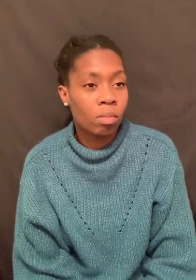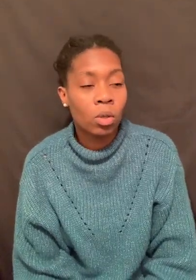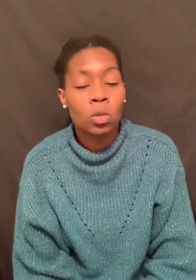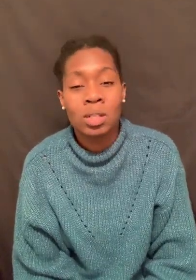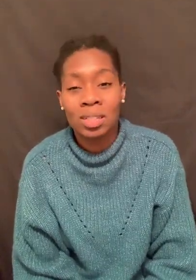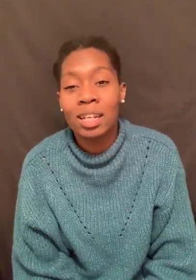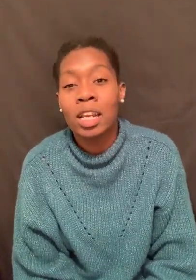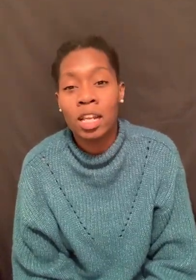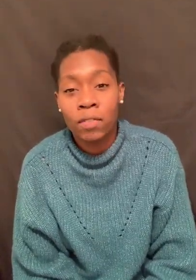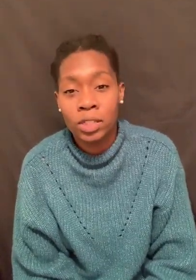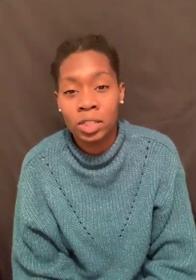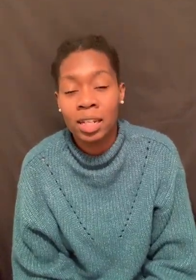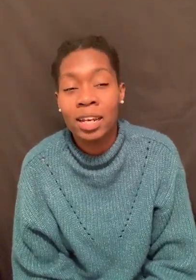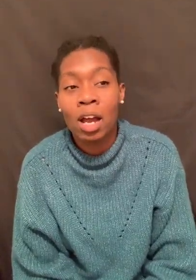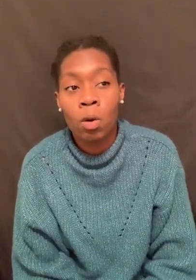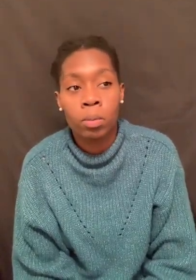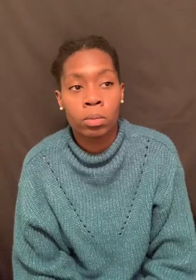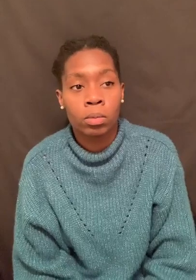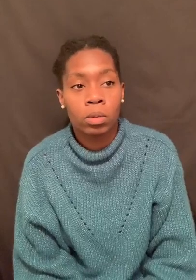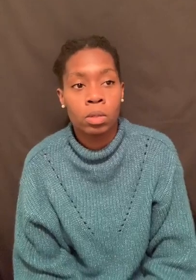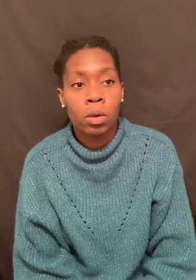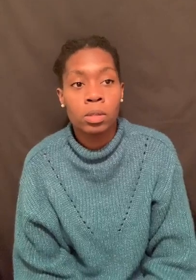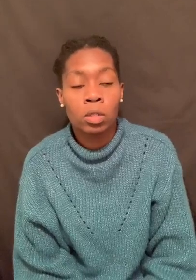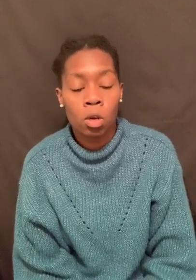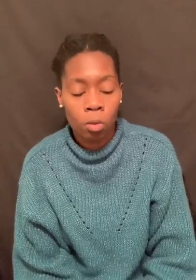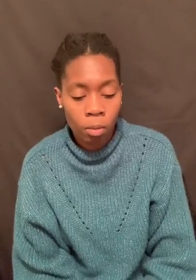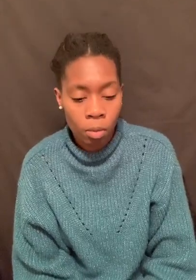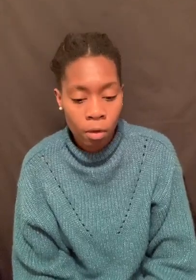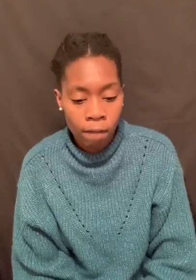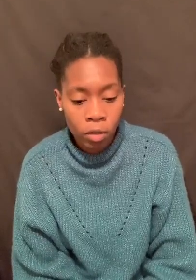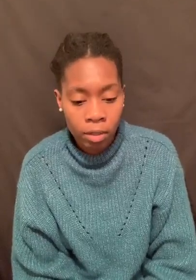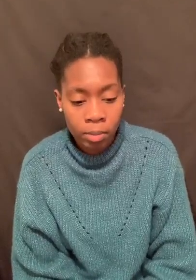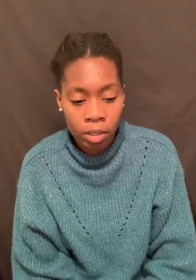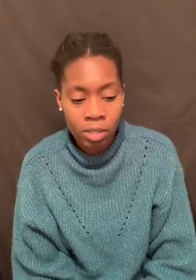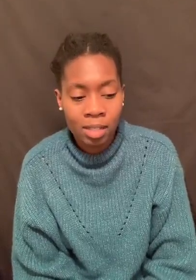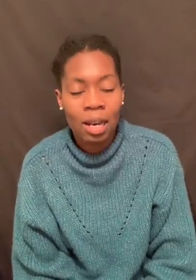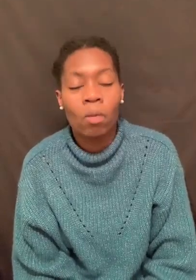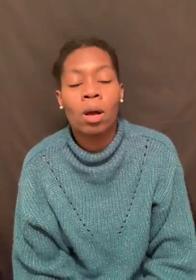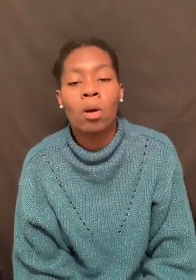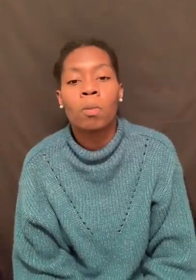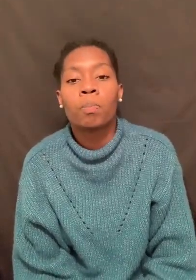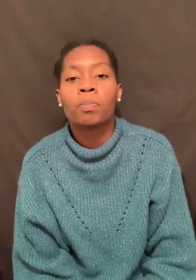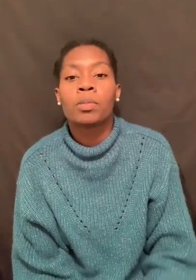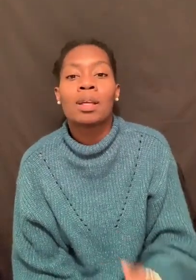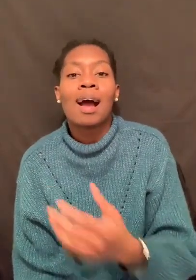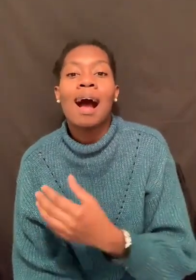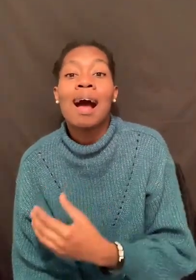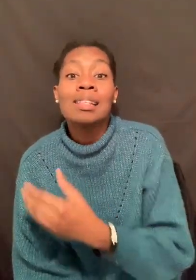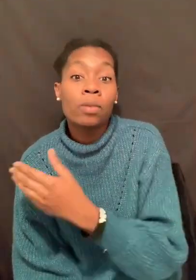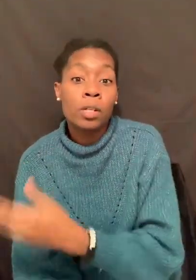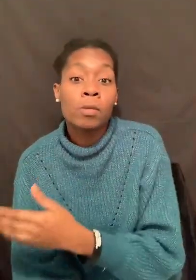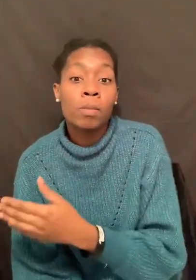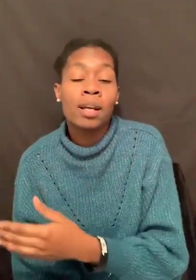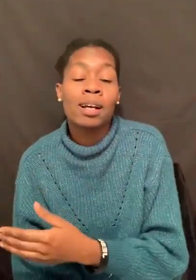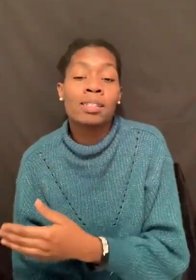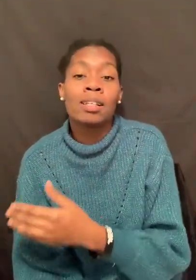But those who are sick, they need a physician, they need help. So, for them to understand, like, well, I sit with these people because